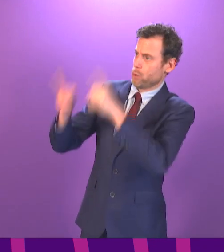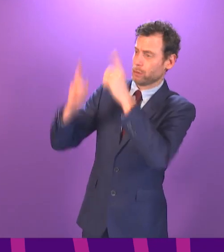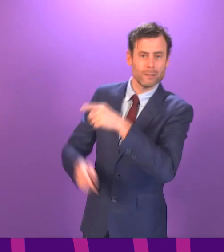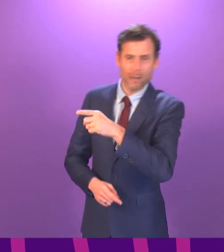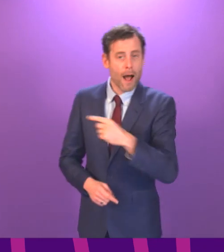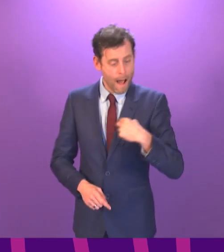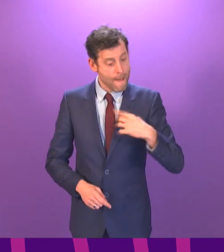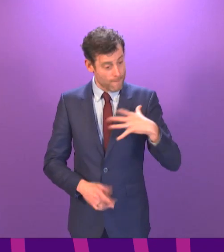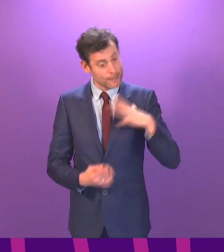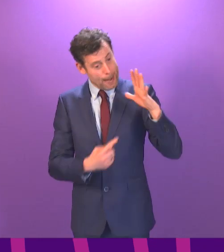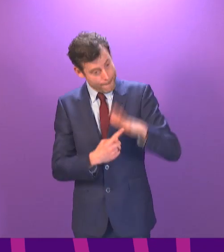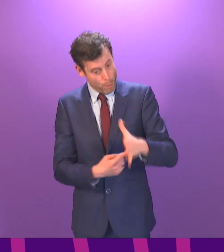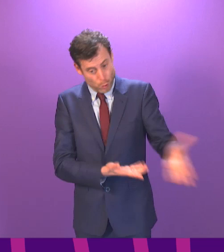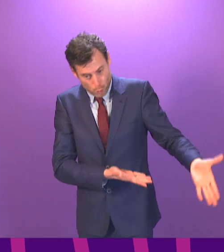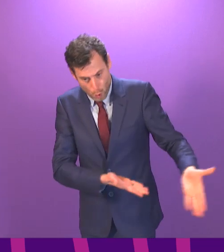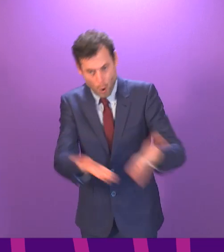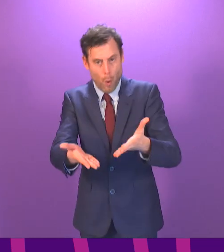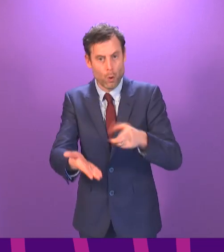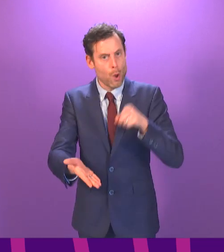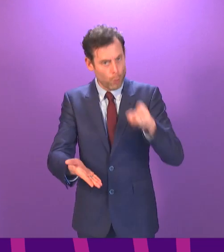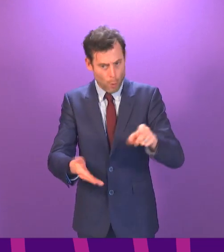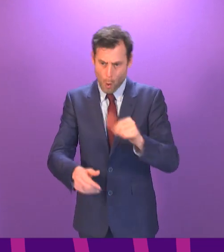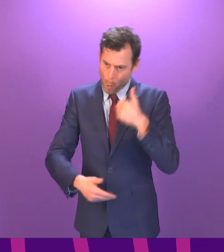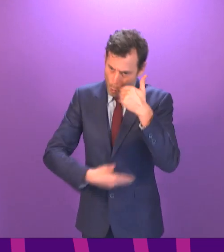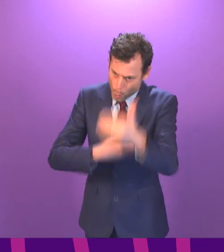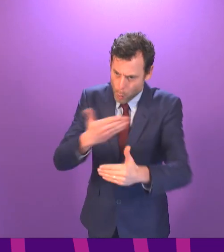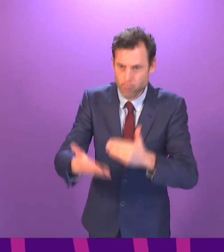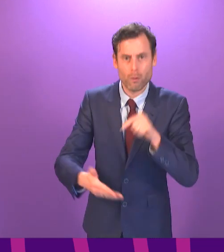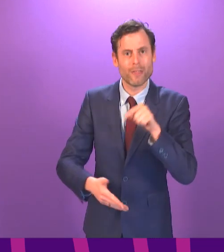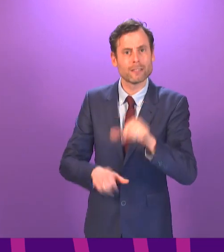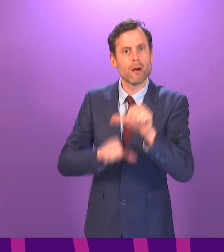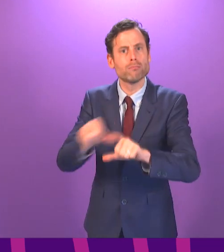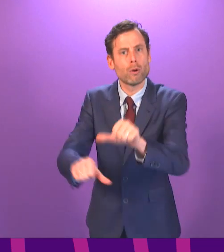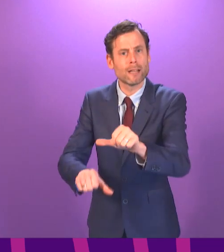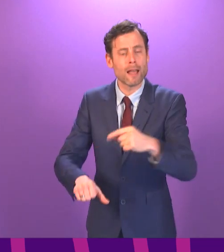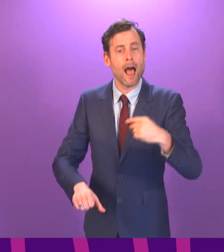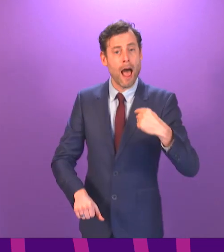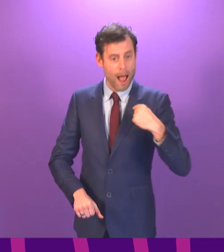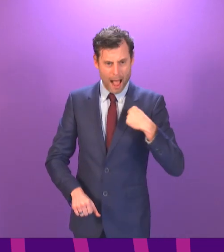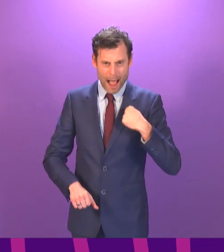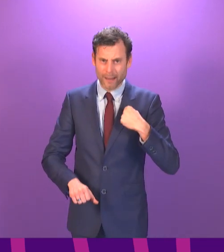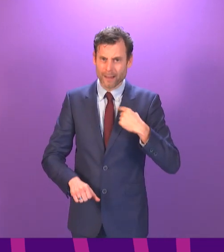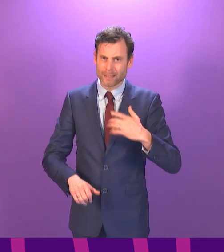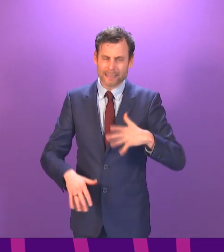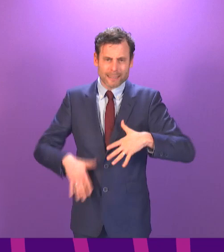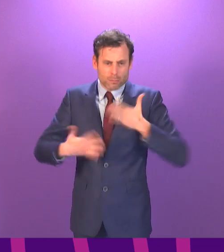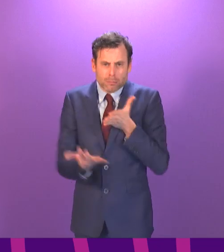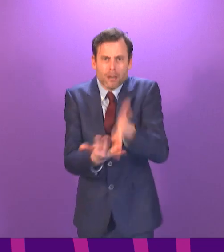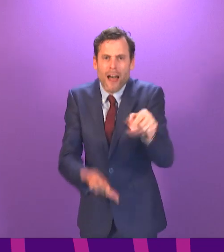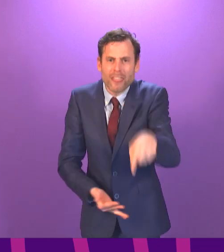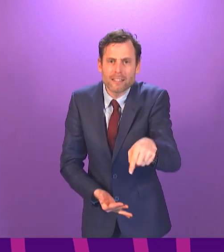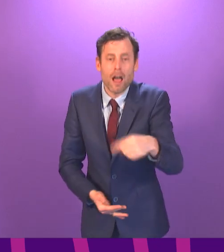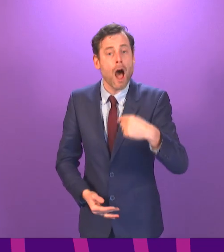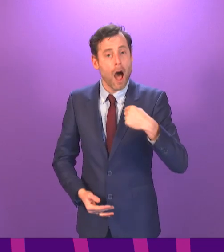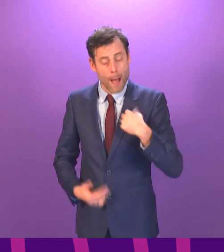affiliation of who those complaints were about. So I'll set out my account openly and fully, and I relish at long last to